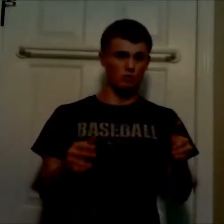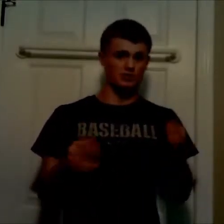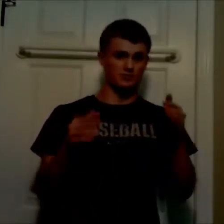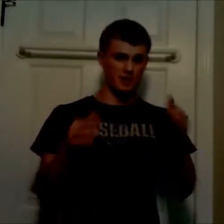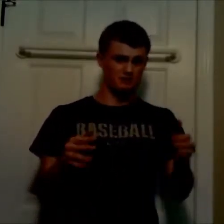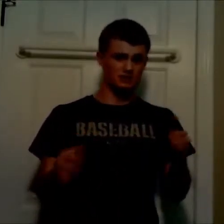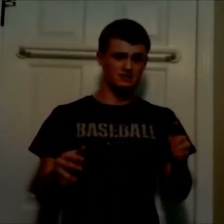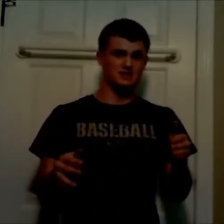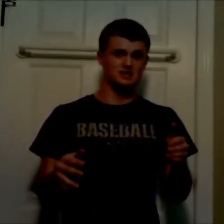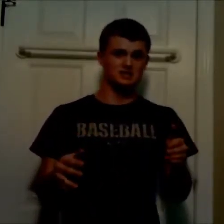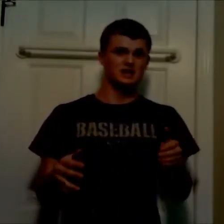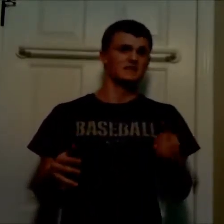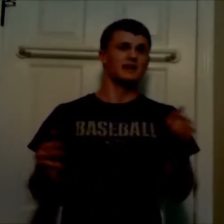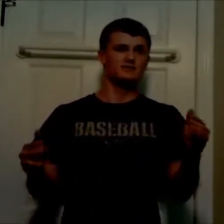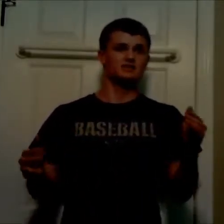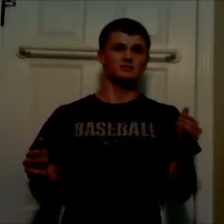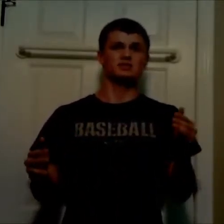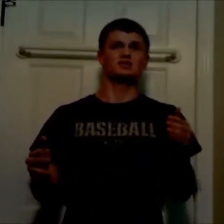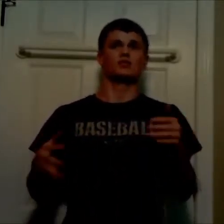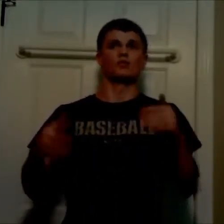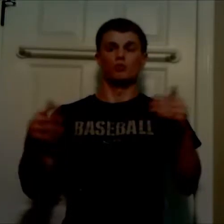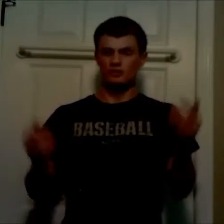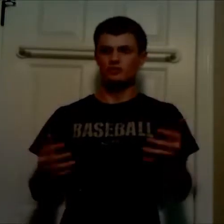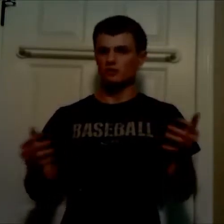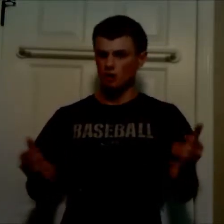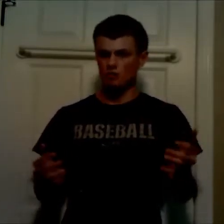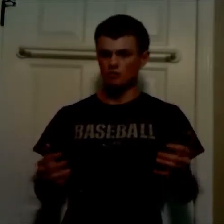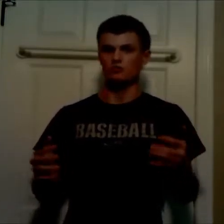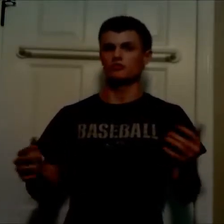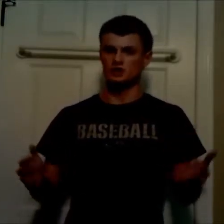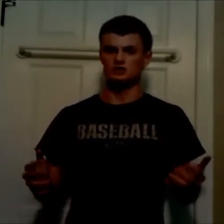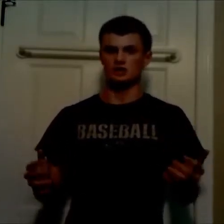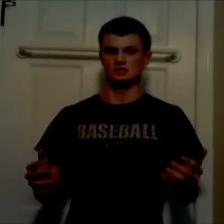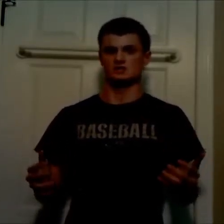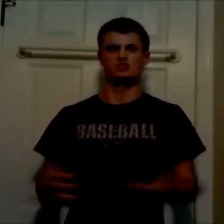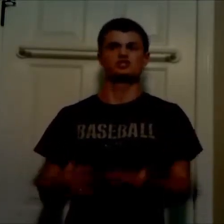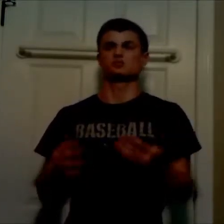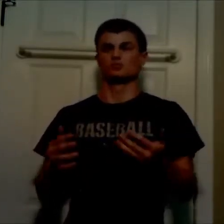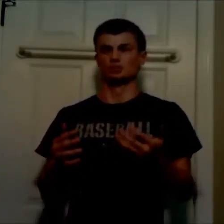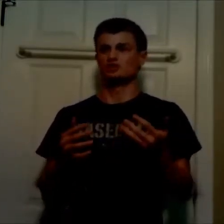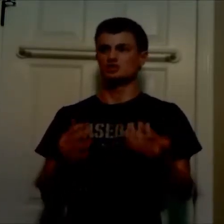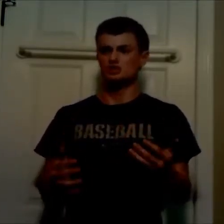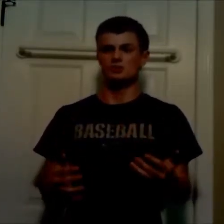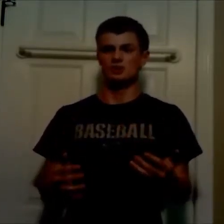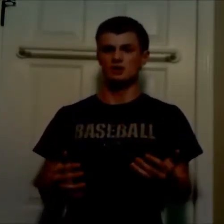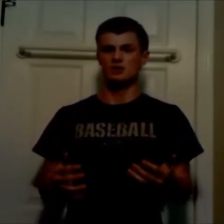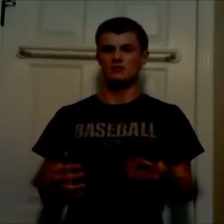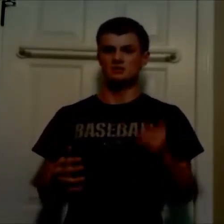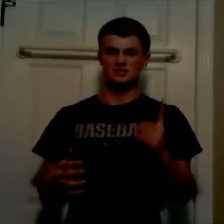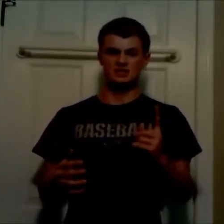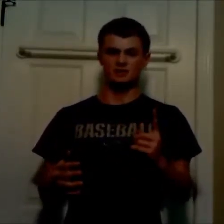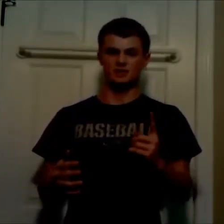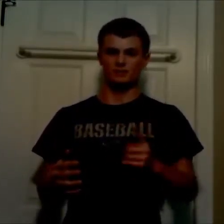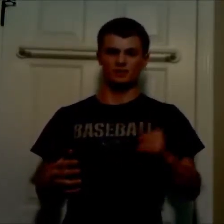with May release dates, they have to compete with their own franchises, which is really stupid. Because, think about it.